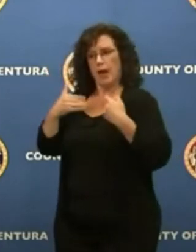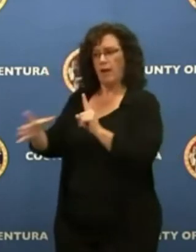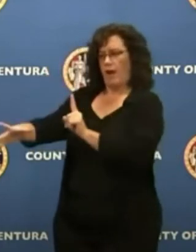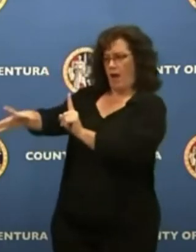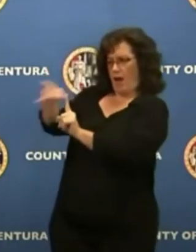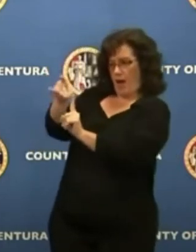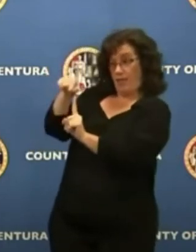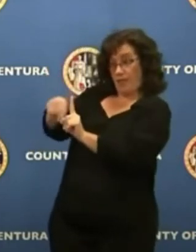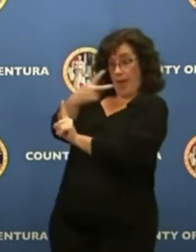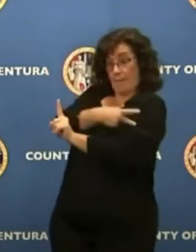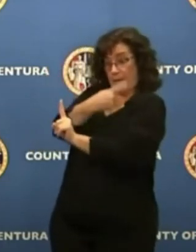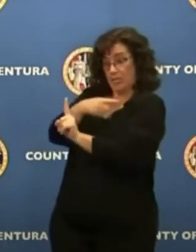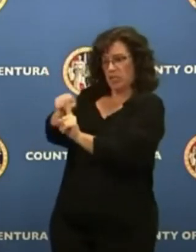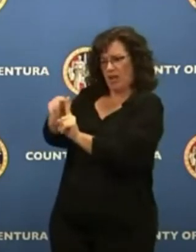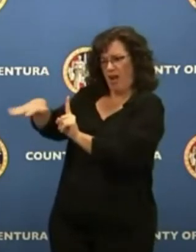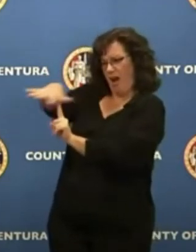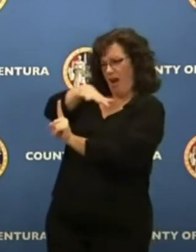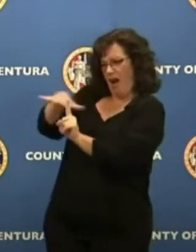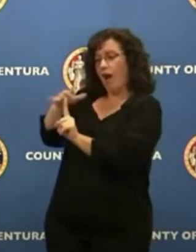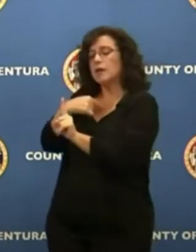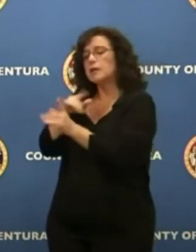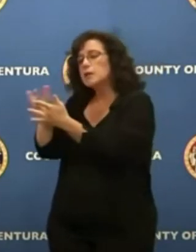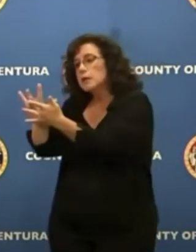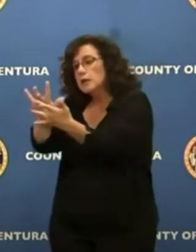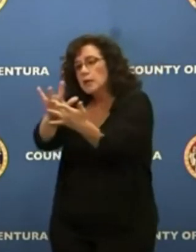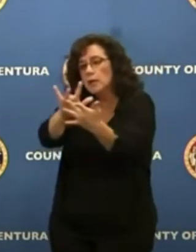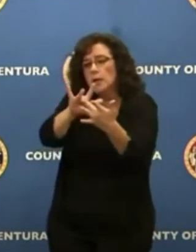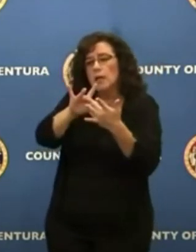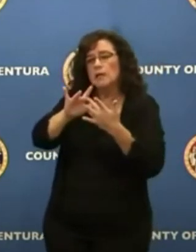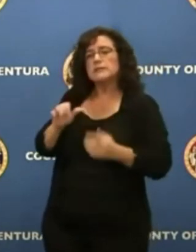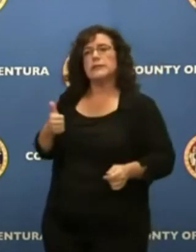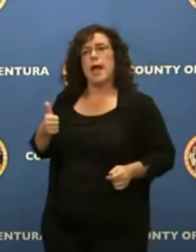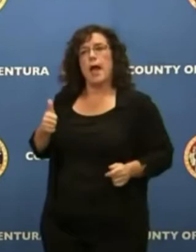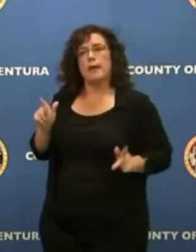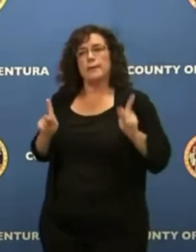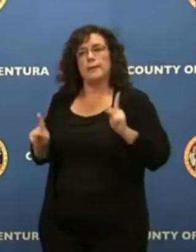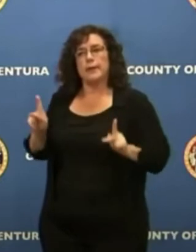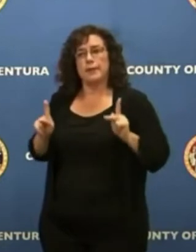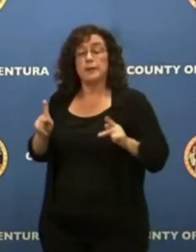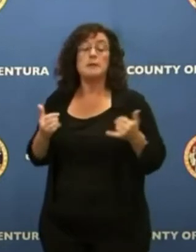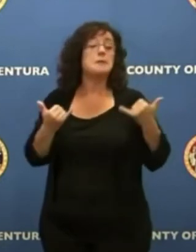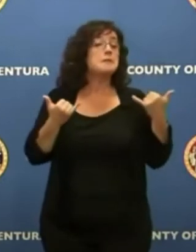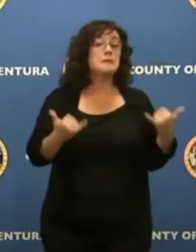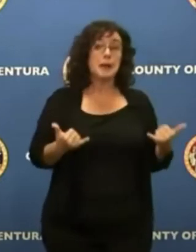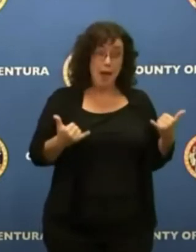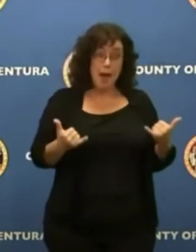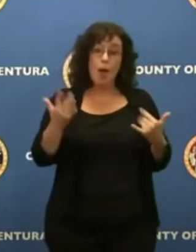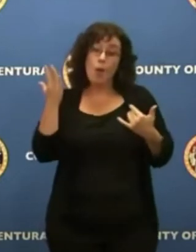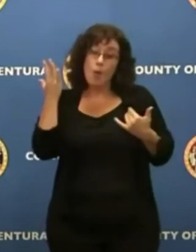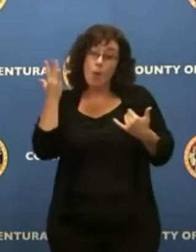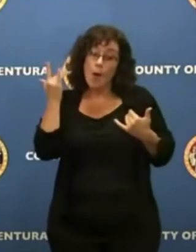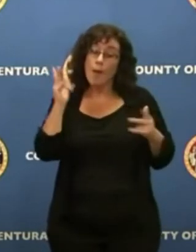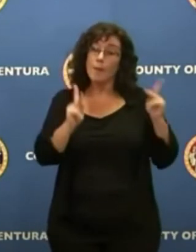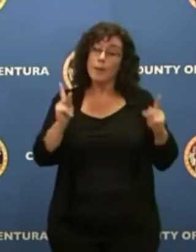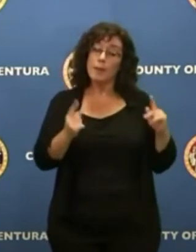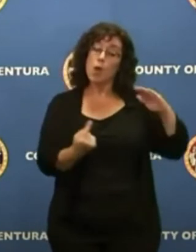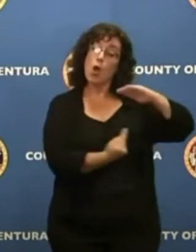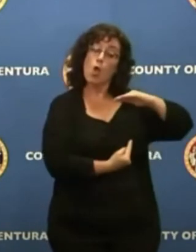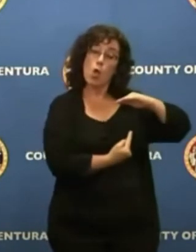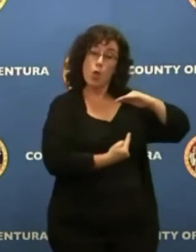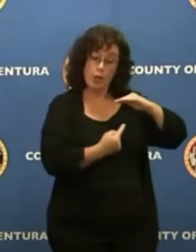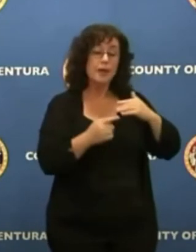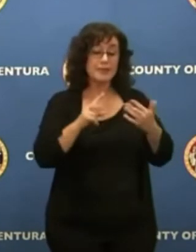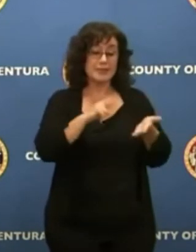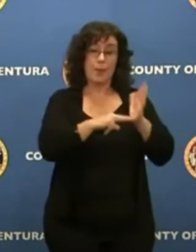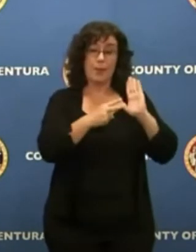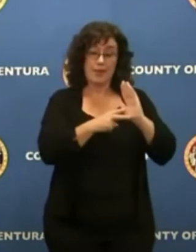Now, it looks like there are probably only two or three or four contacts, not surprisingly, because